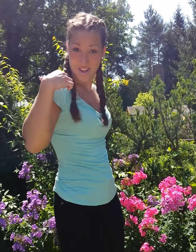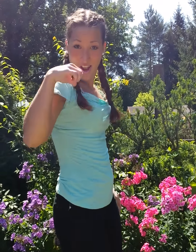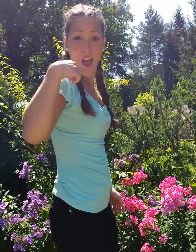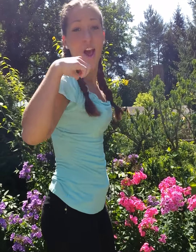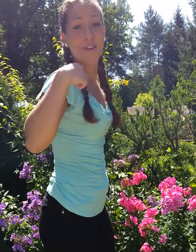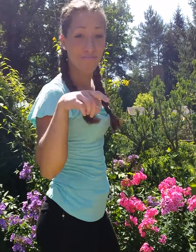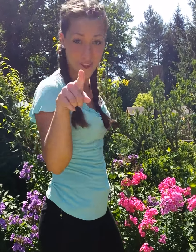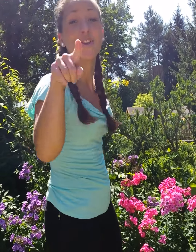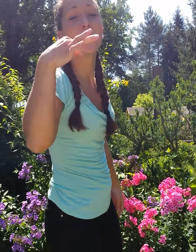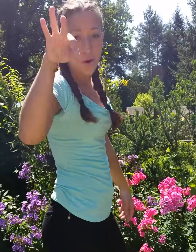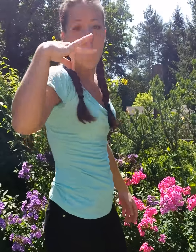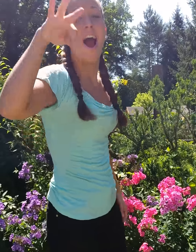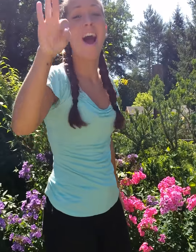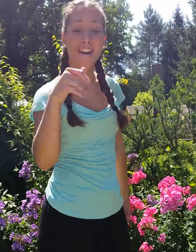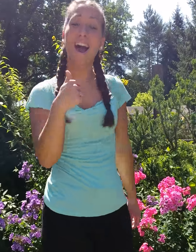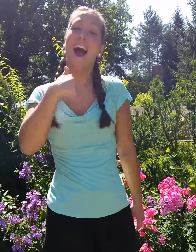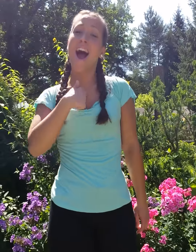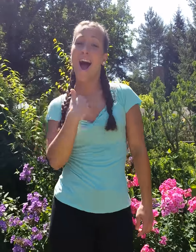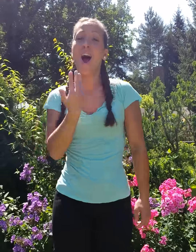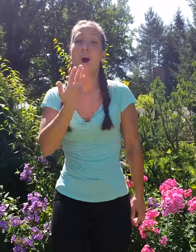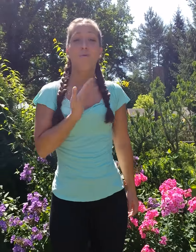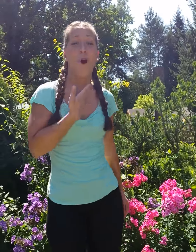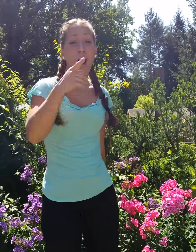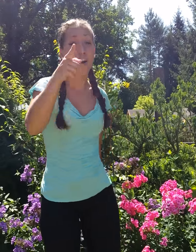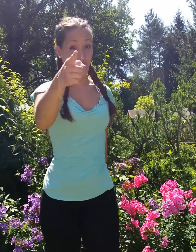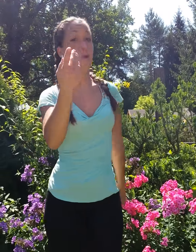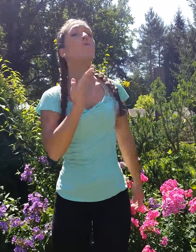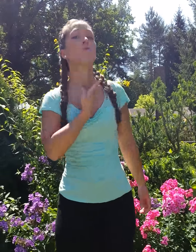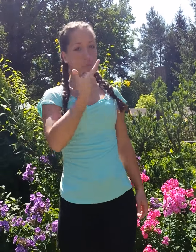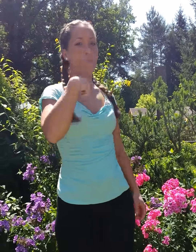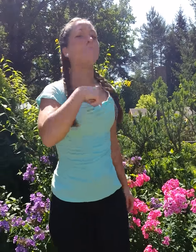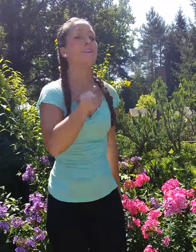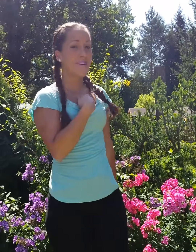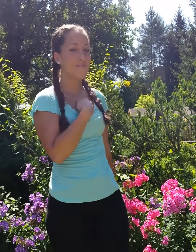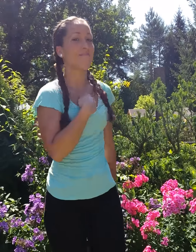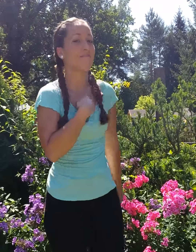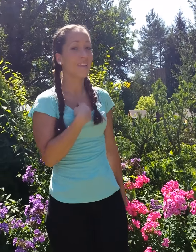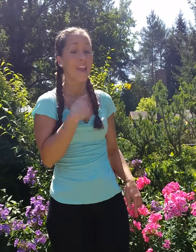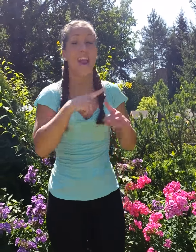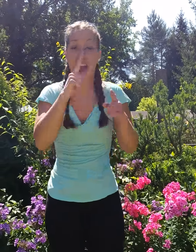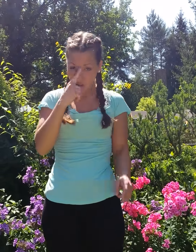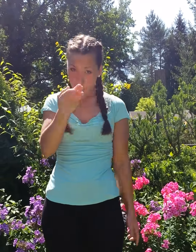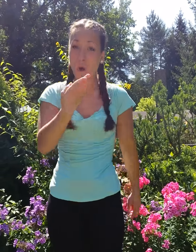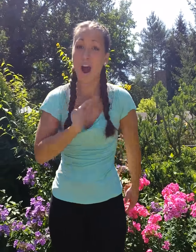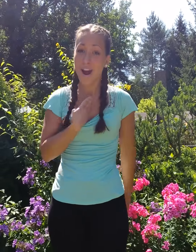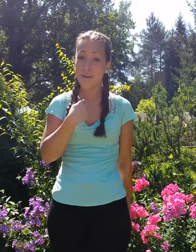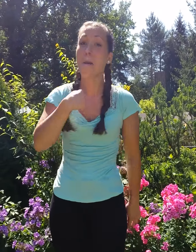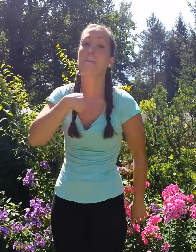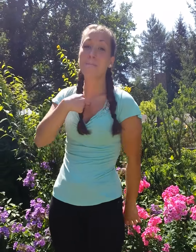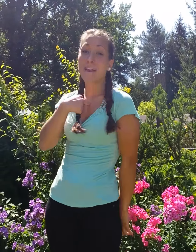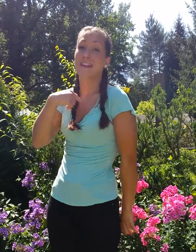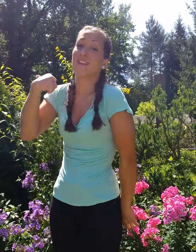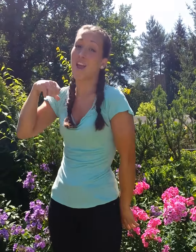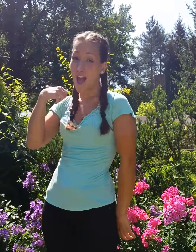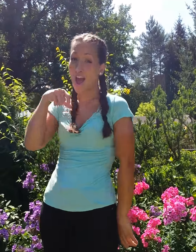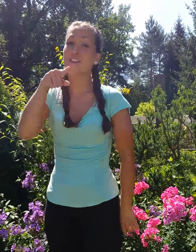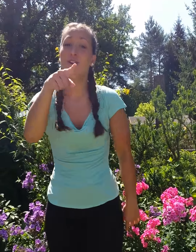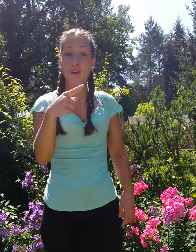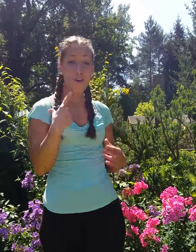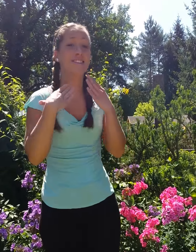Girl, you don't want me, I want you, baby. And if you want me, baby, you